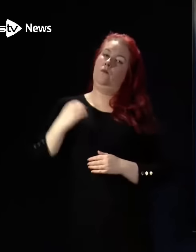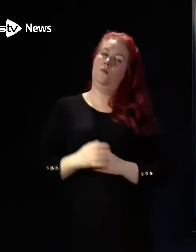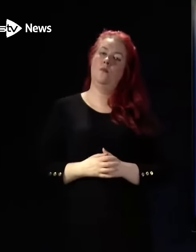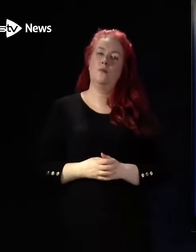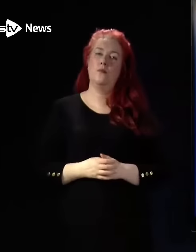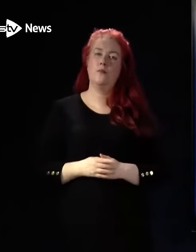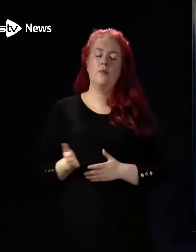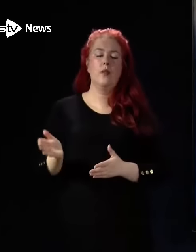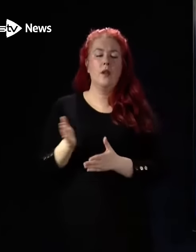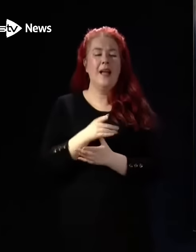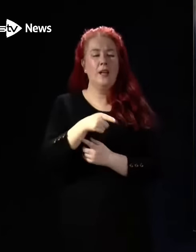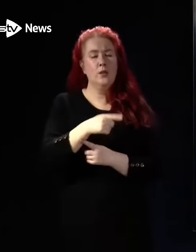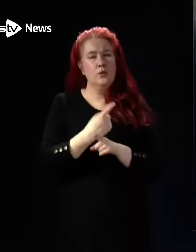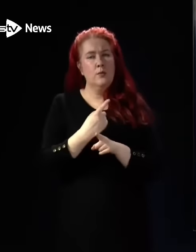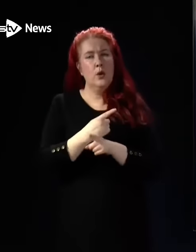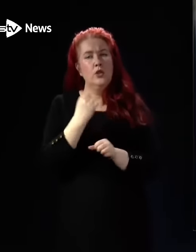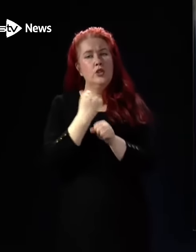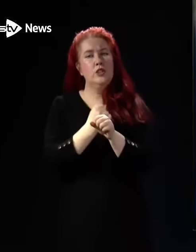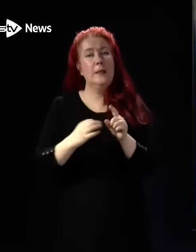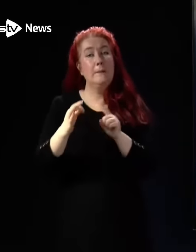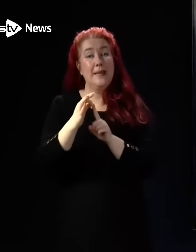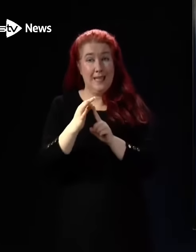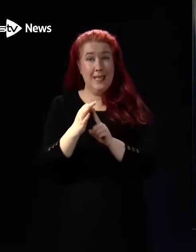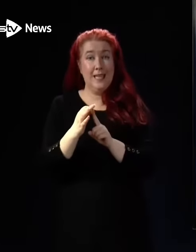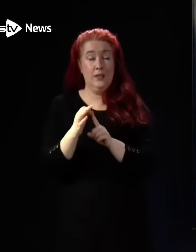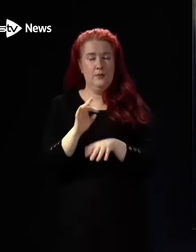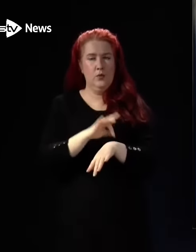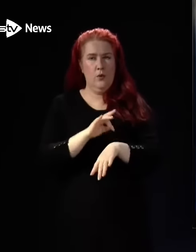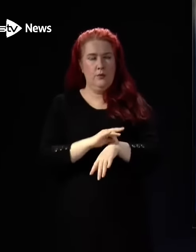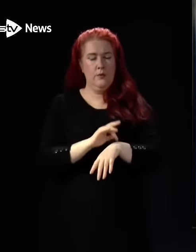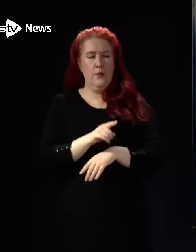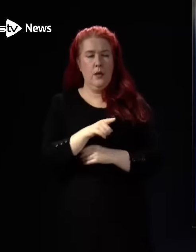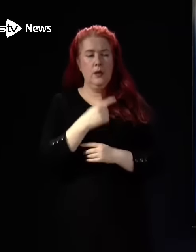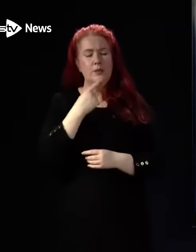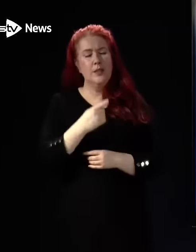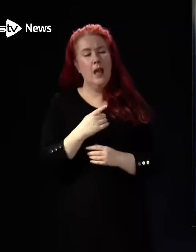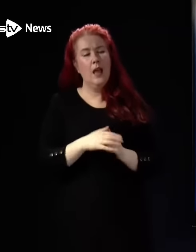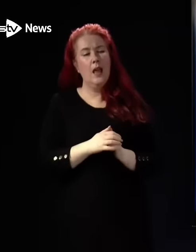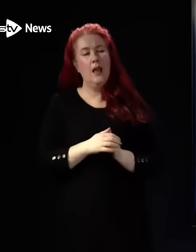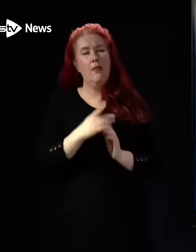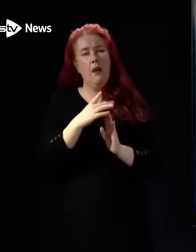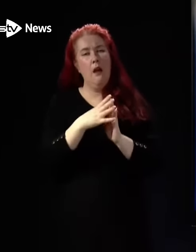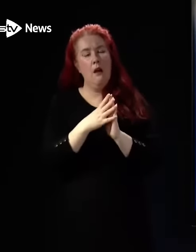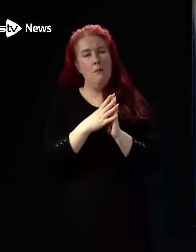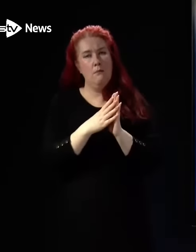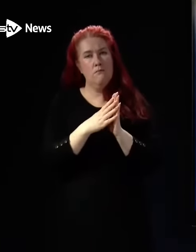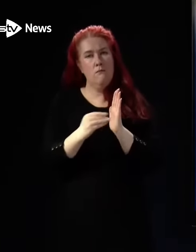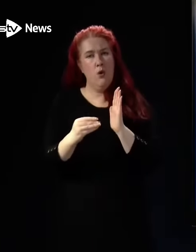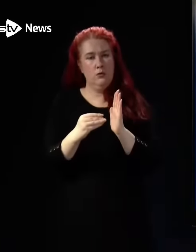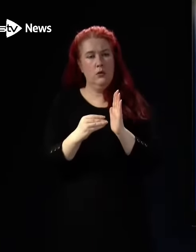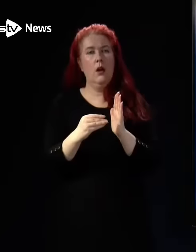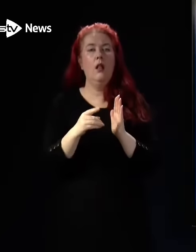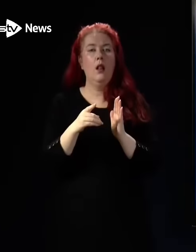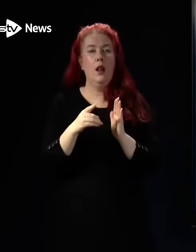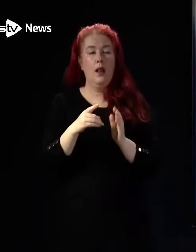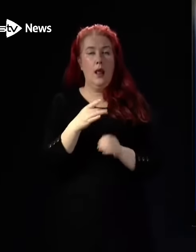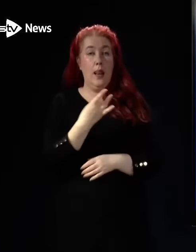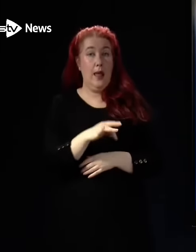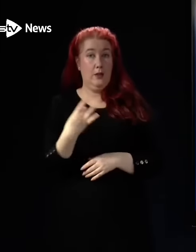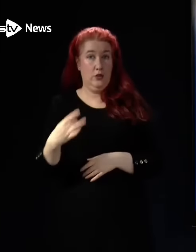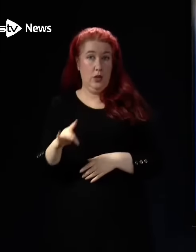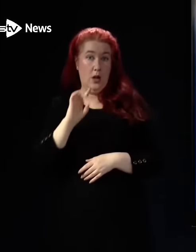GPs for a second, First Minister, you were acknowledging there that the model that's being adopted in Lanarkshire to open on Saturdays.